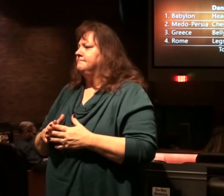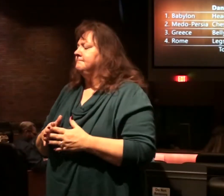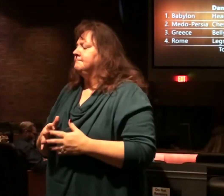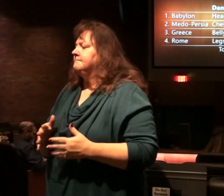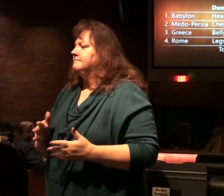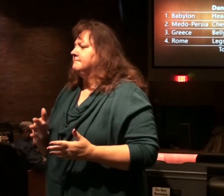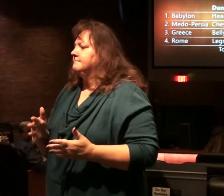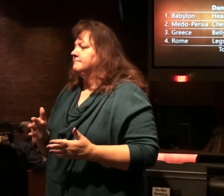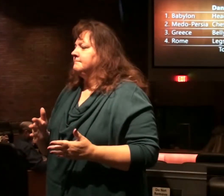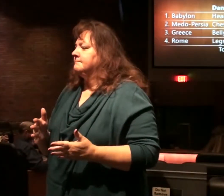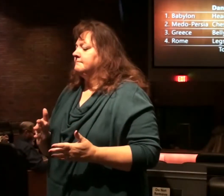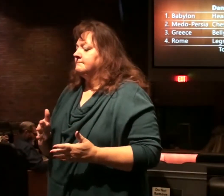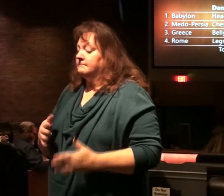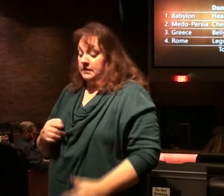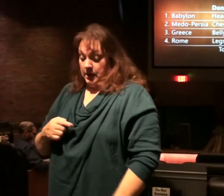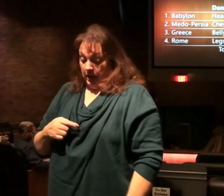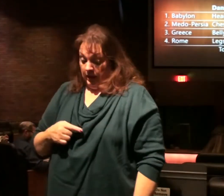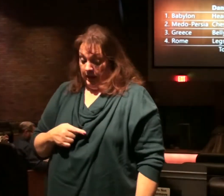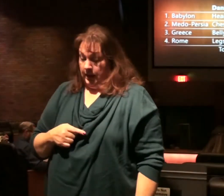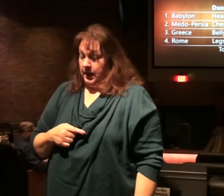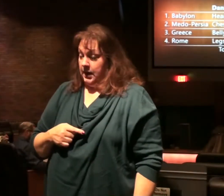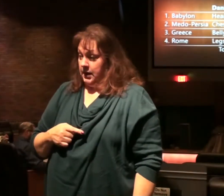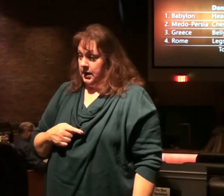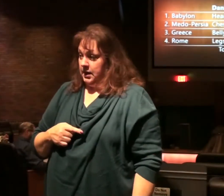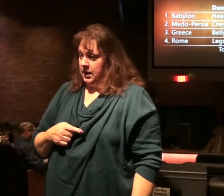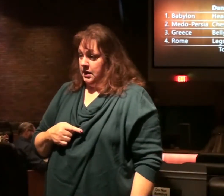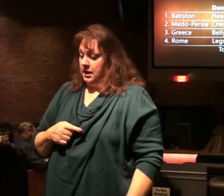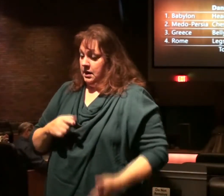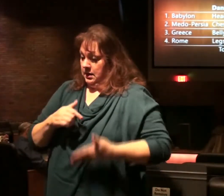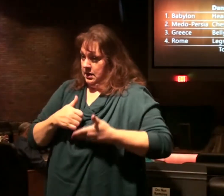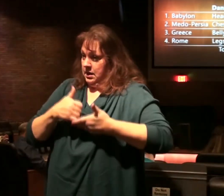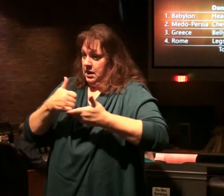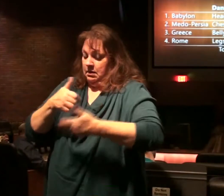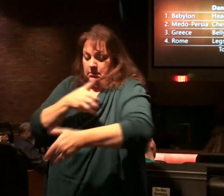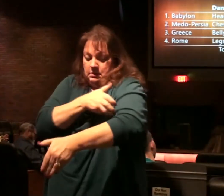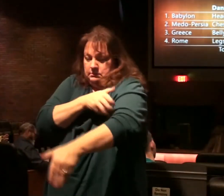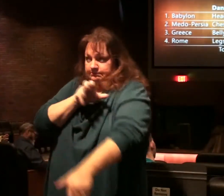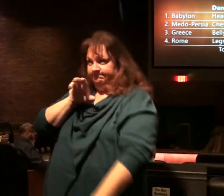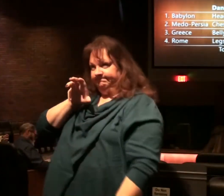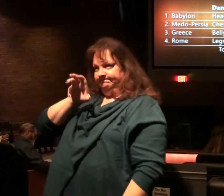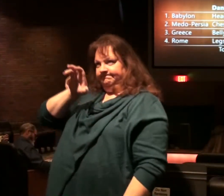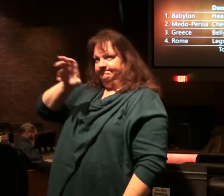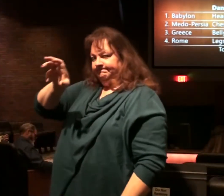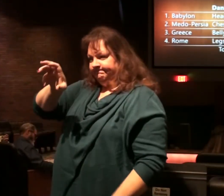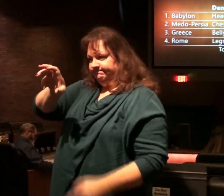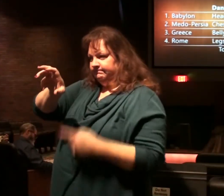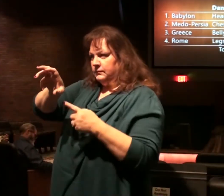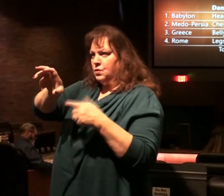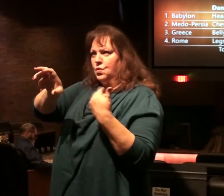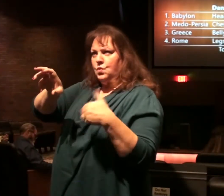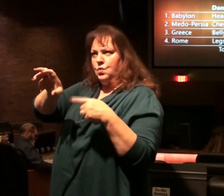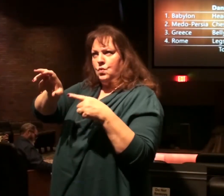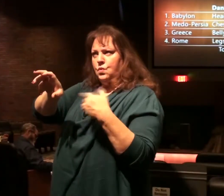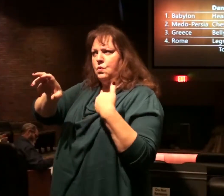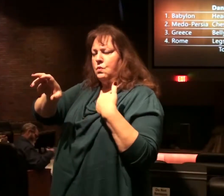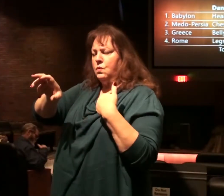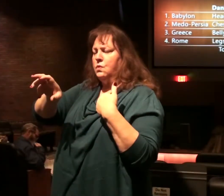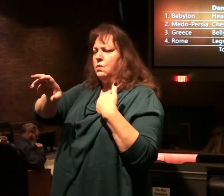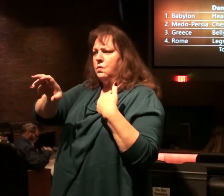and he is enabling and empowering this man in a greater way